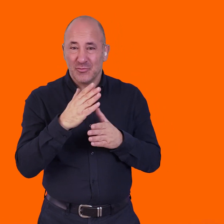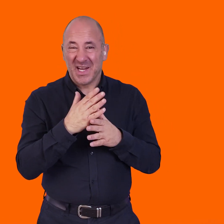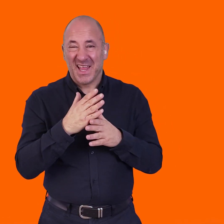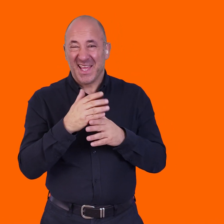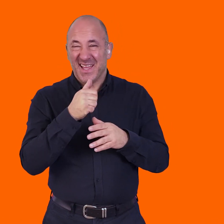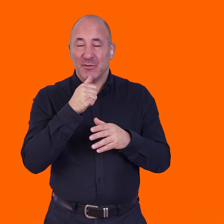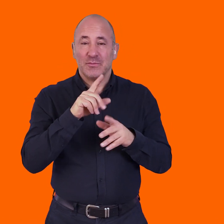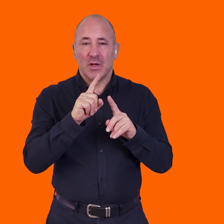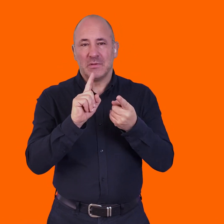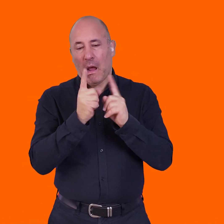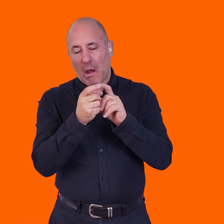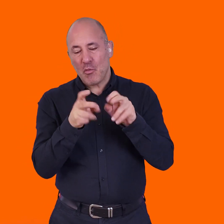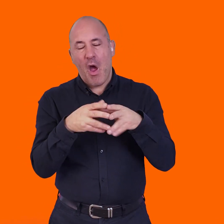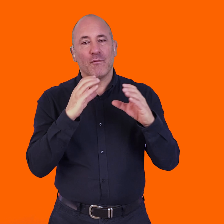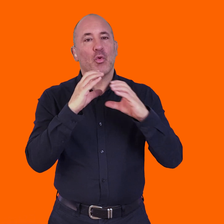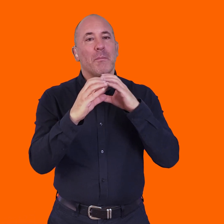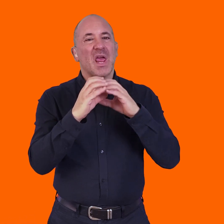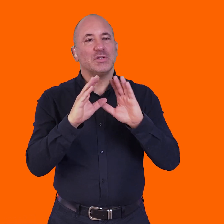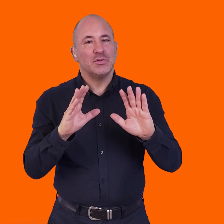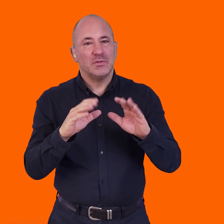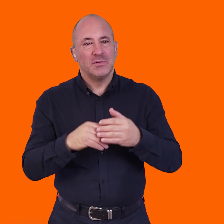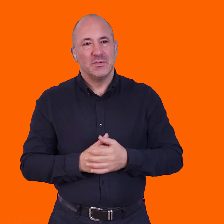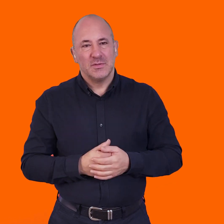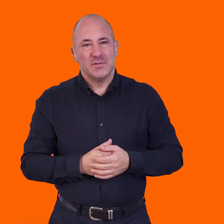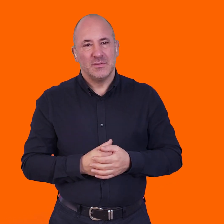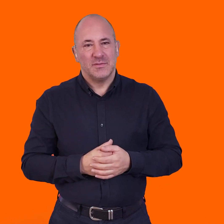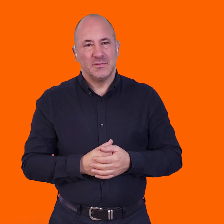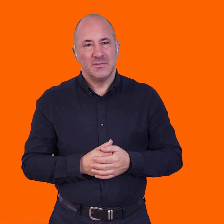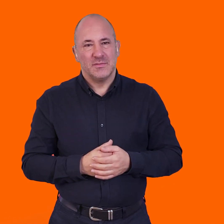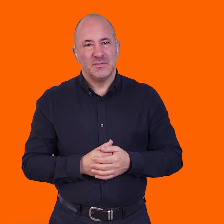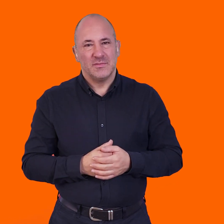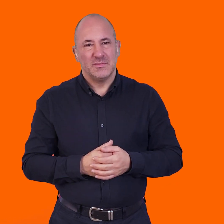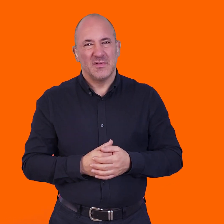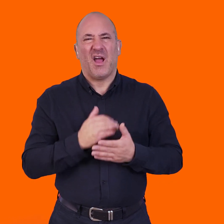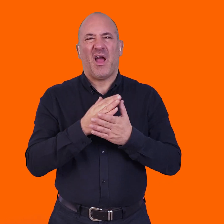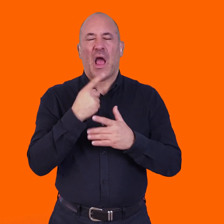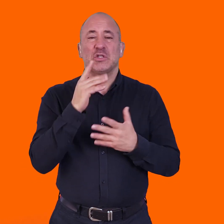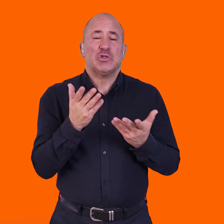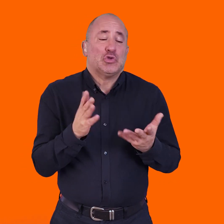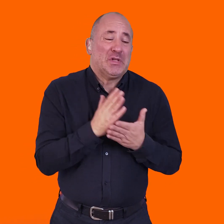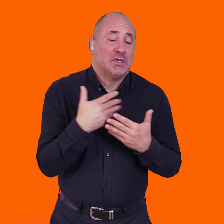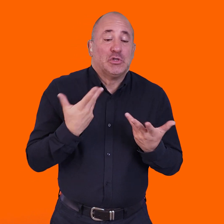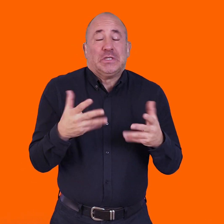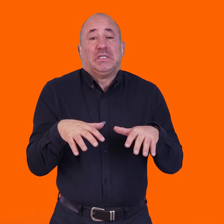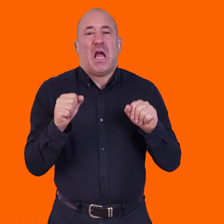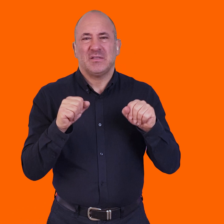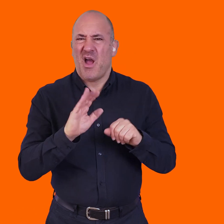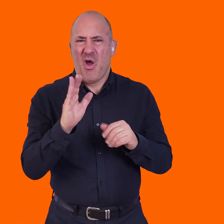started off just as a, it started off as an alternative method of communication. I shouldn't say just that, it was important. But